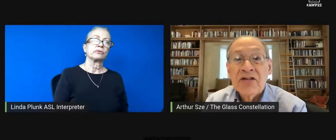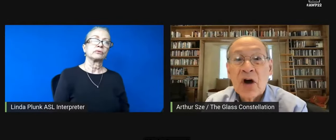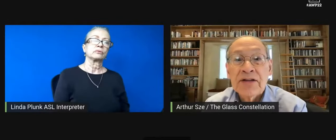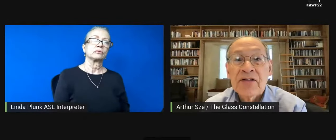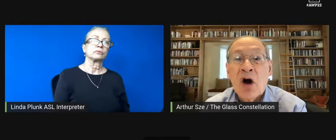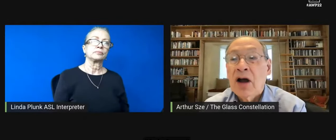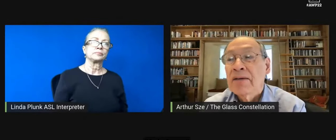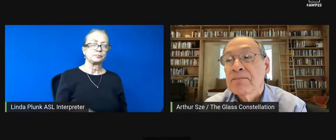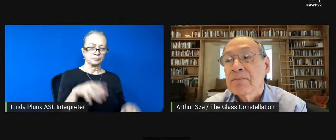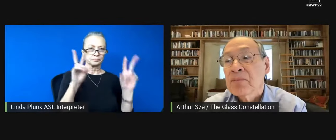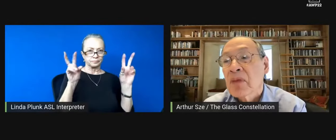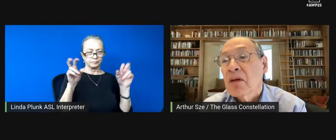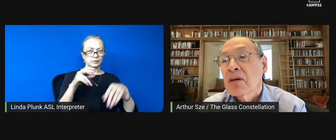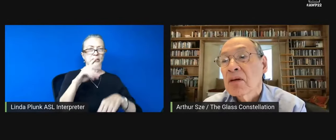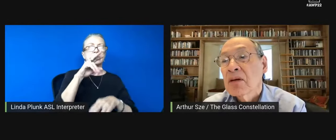salt song